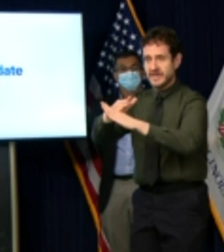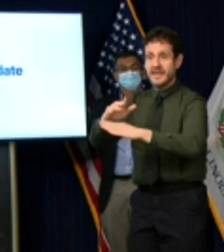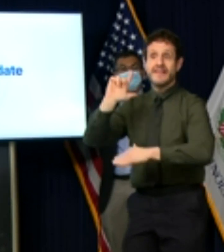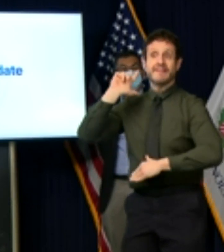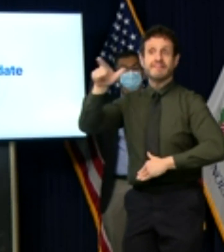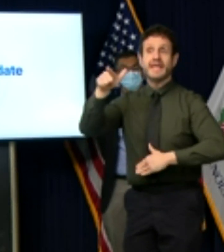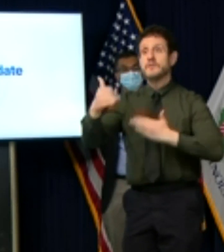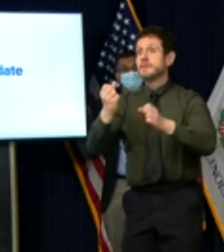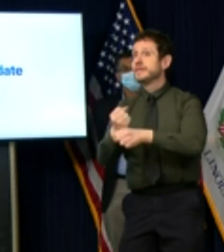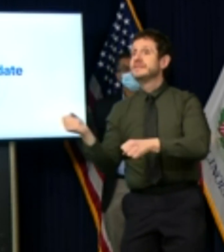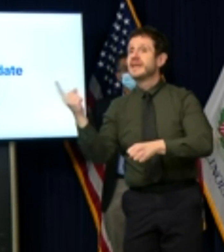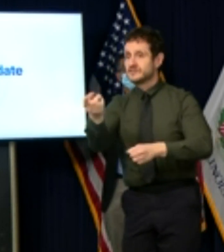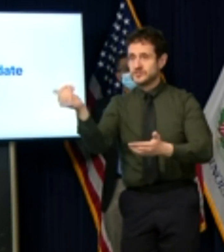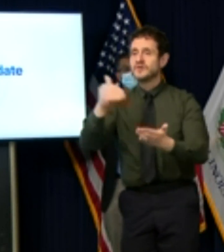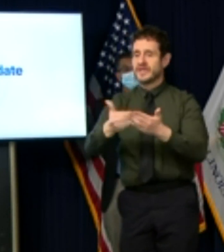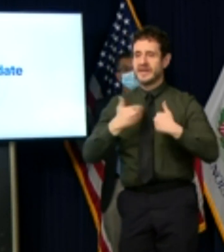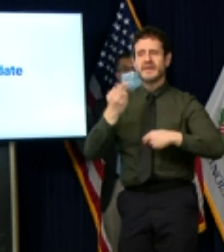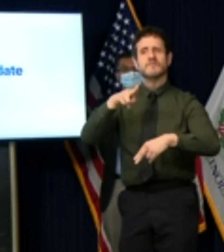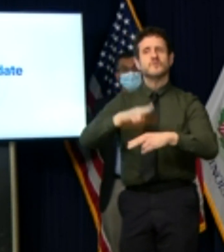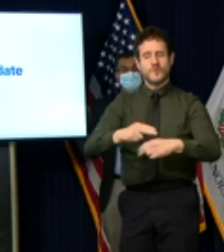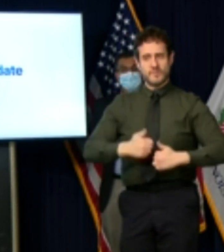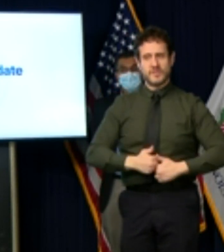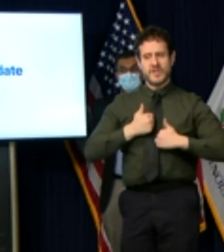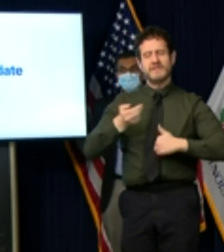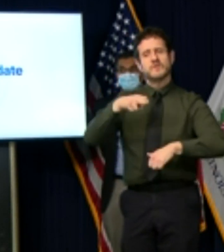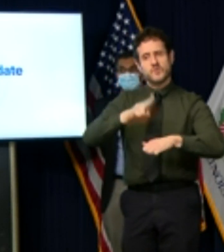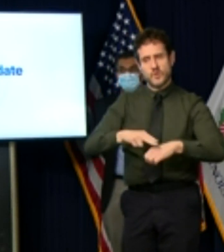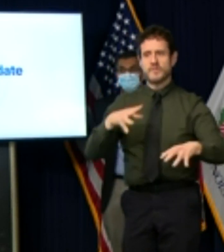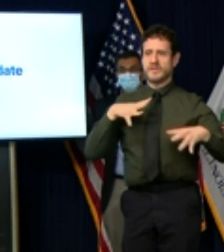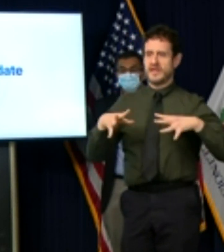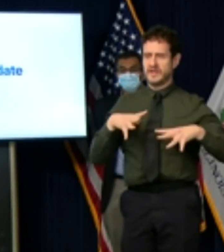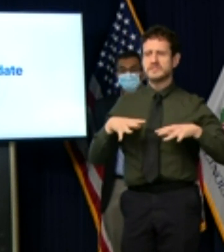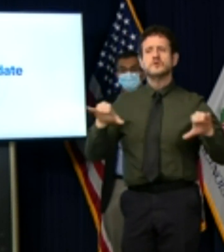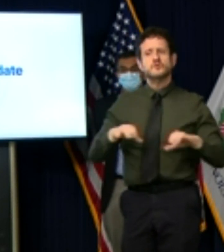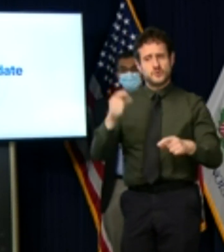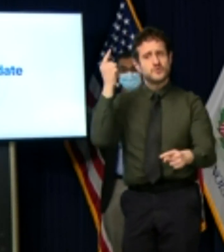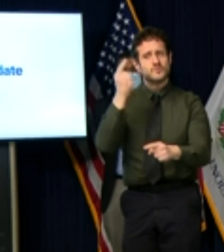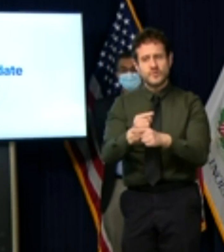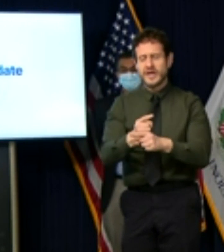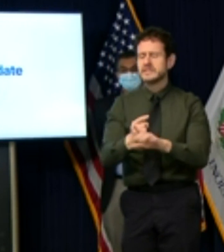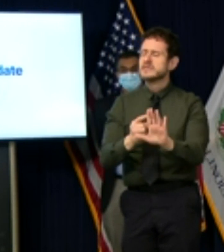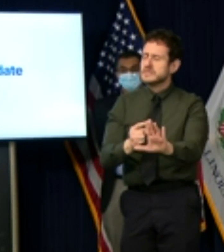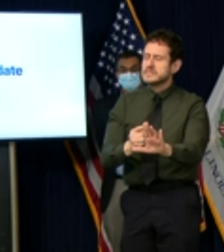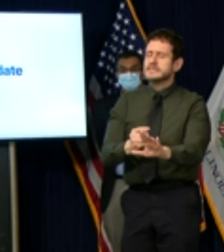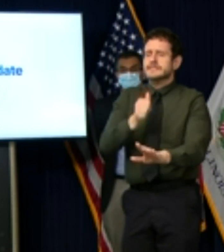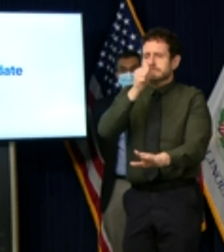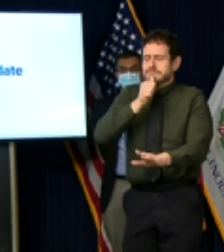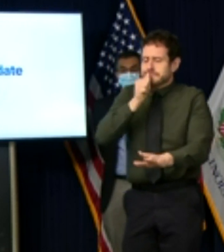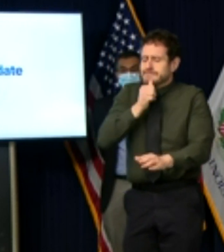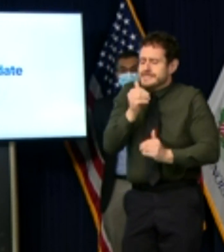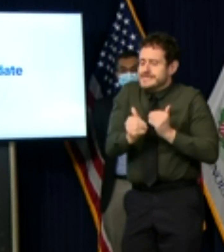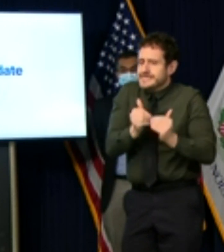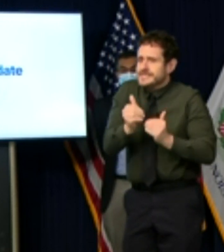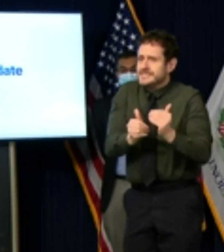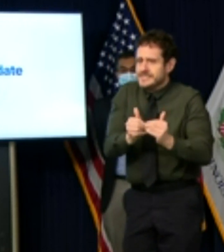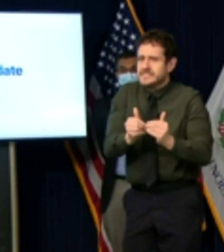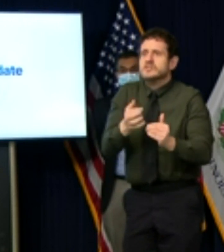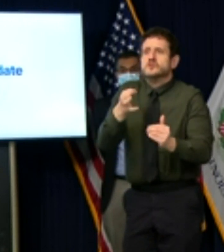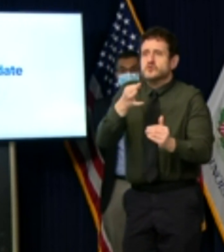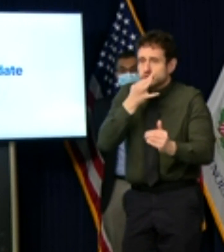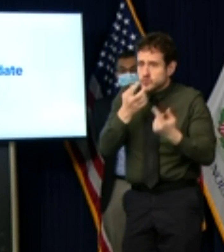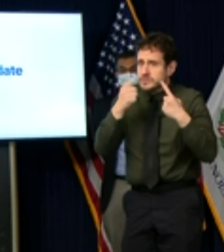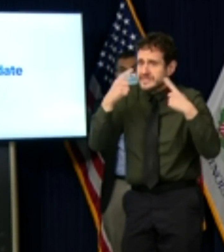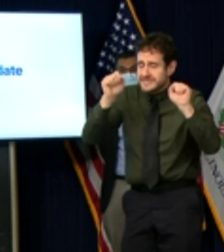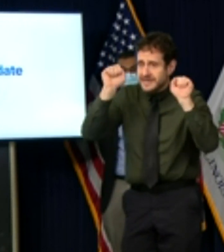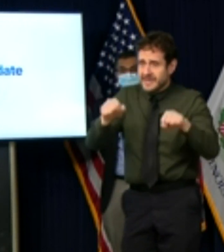get back to normal please let's do what we know is right we're almost there celebrate in person with those